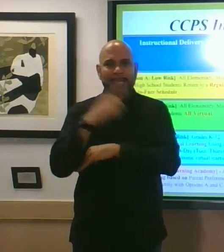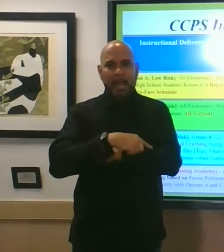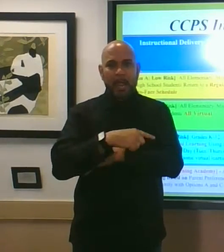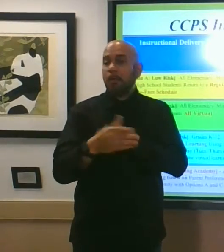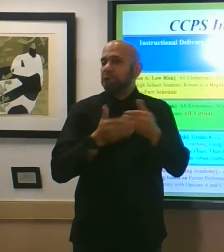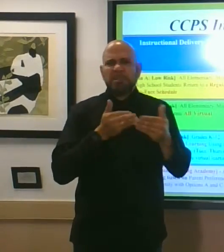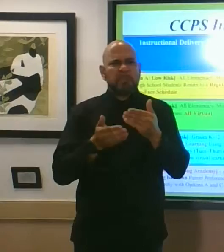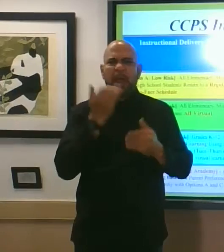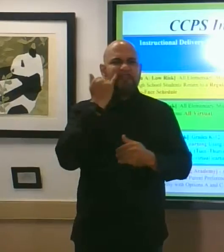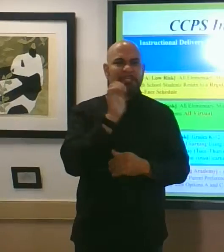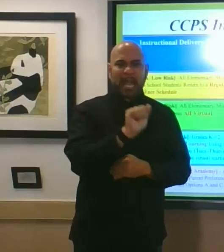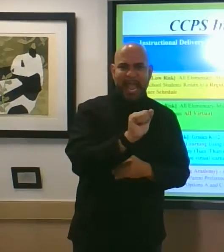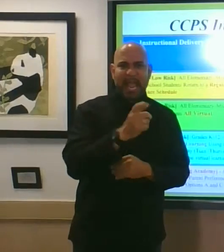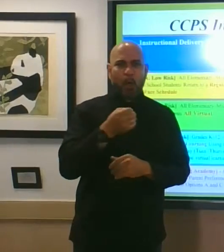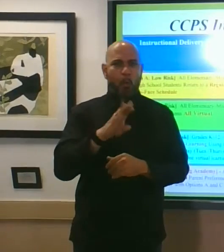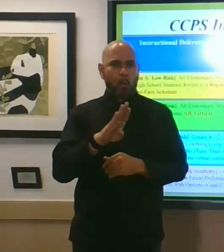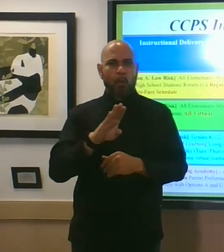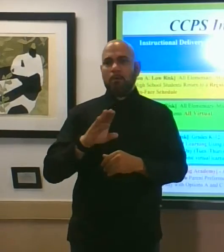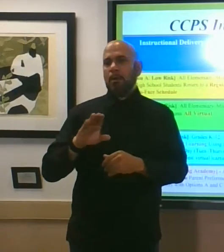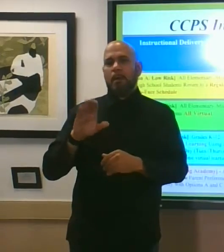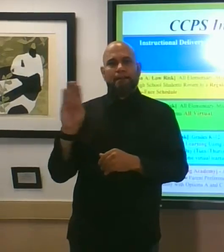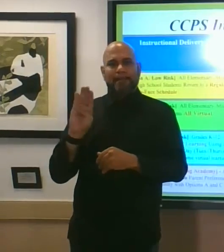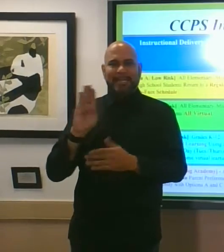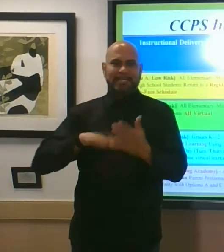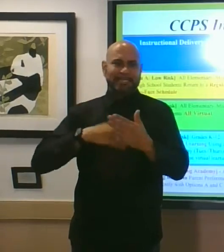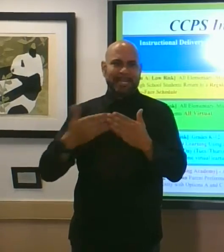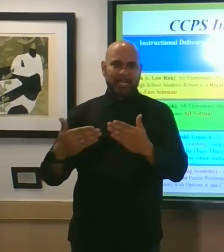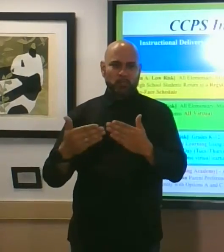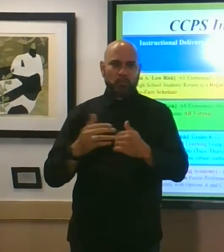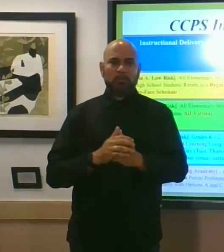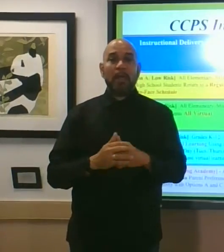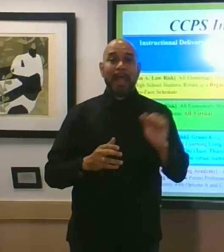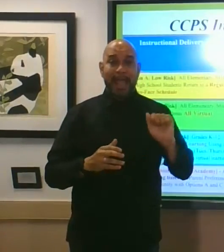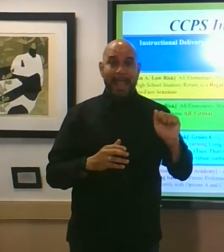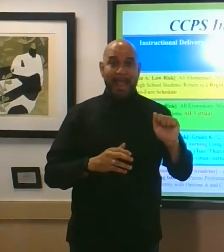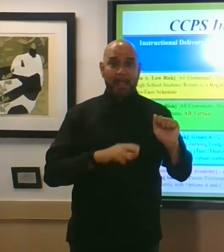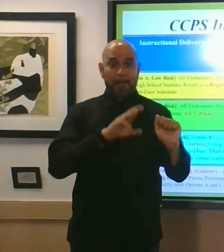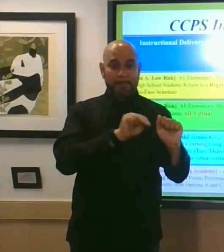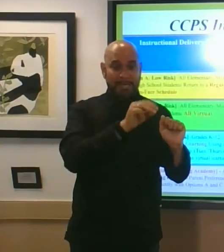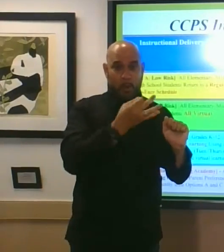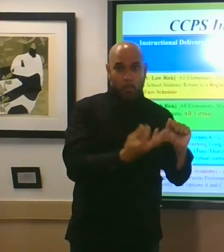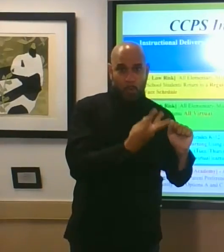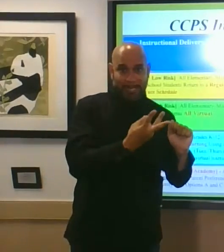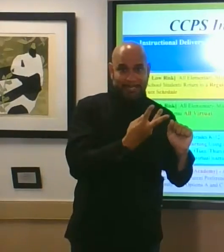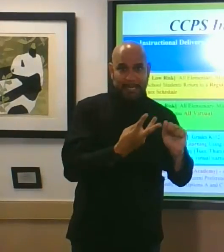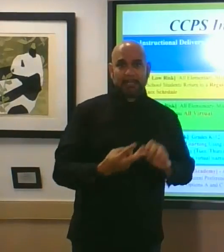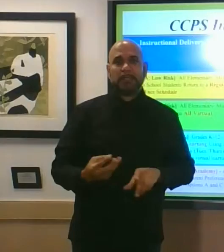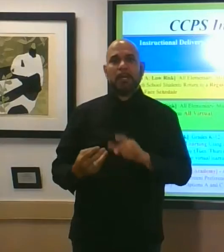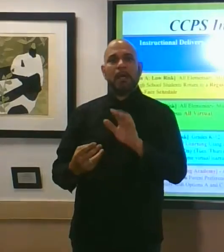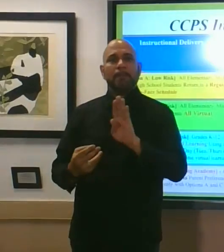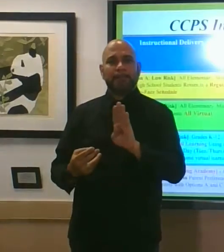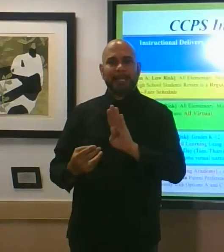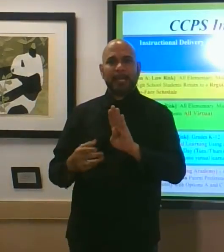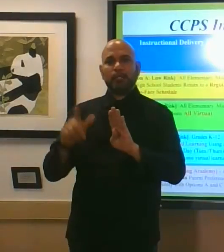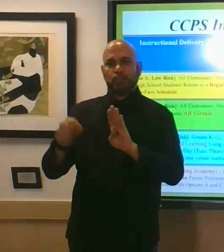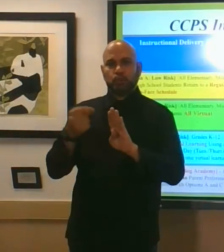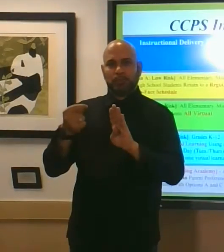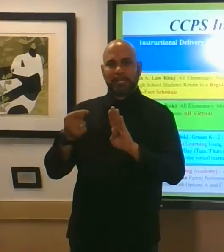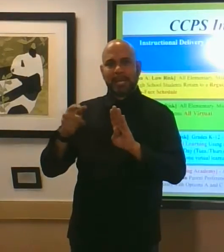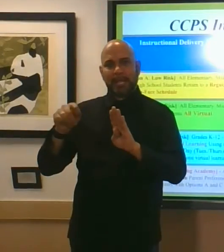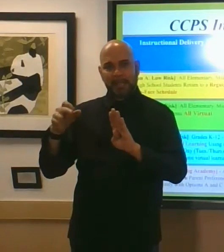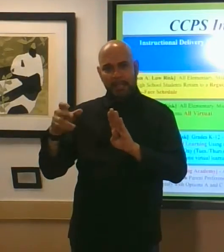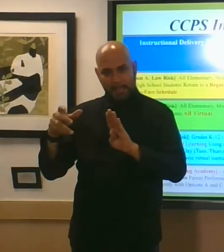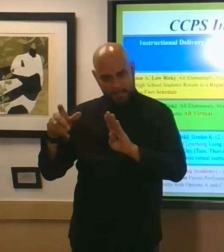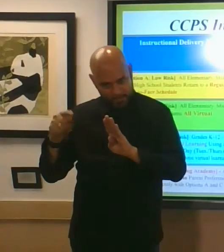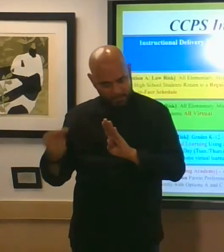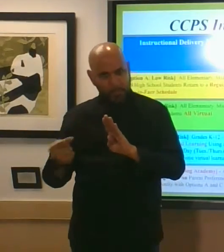the a schedule monday and wednesdays or the b schedule tuesdays and thursdays and as a reminder everyone will be